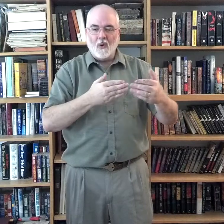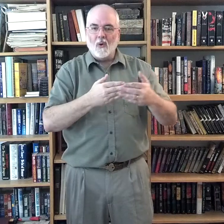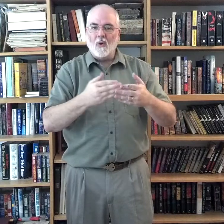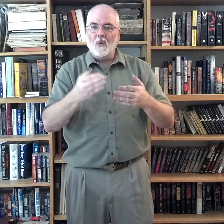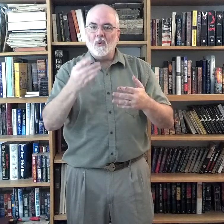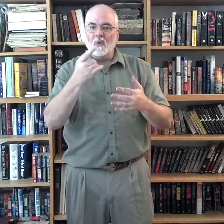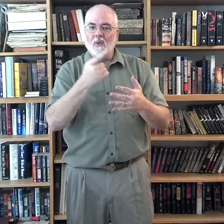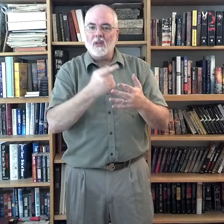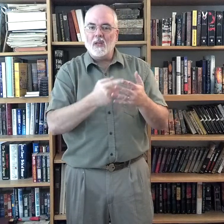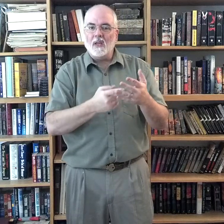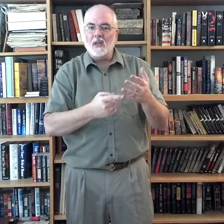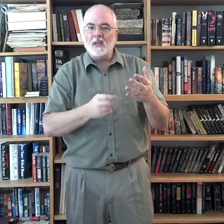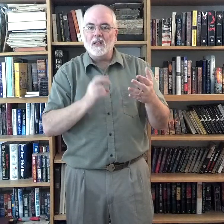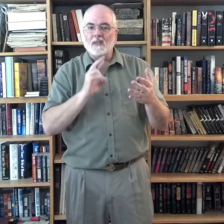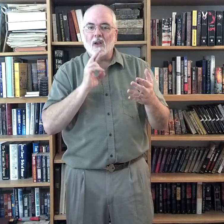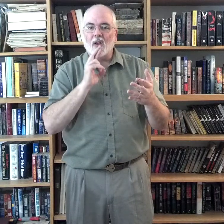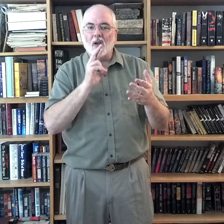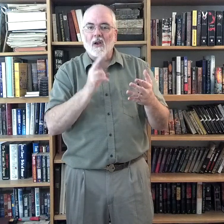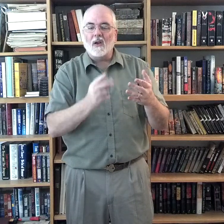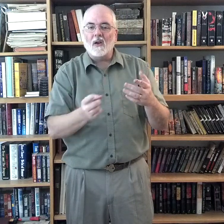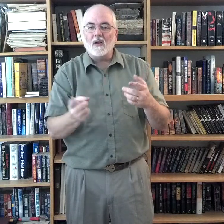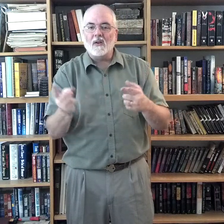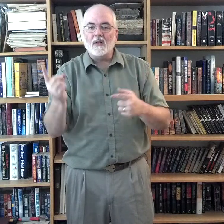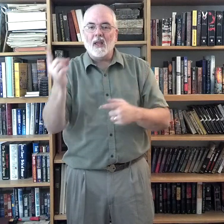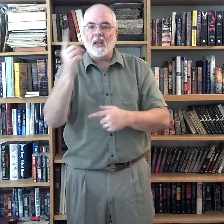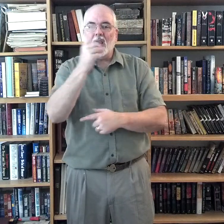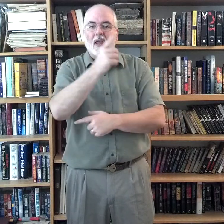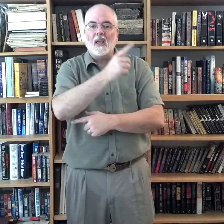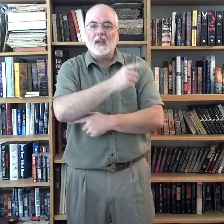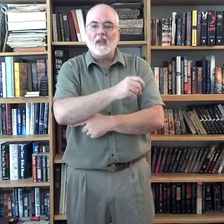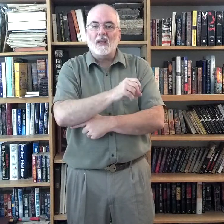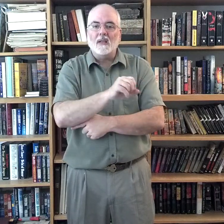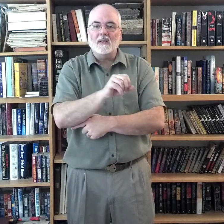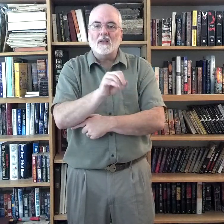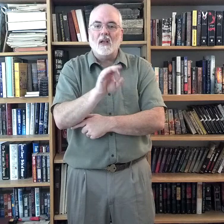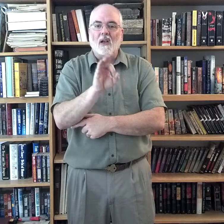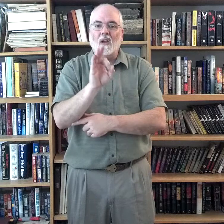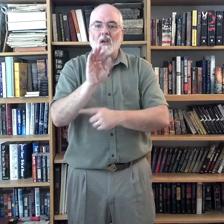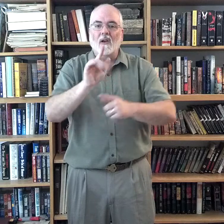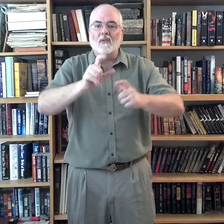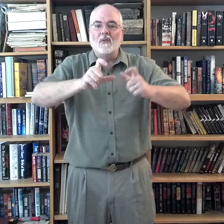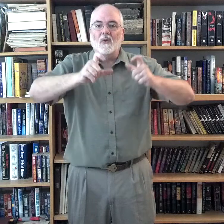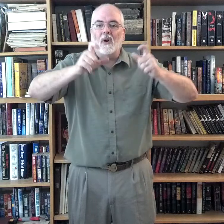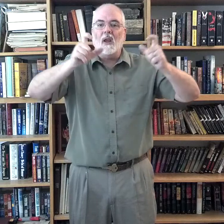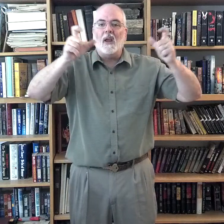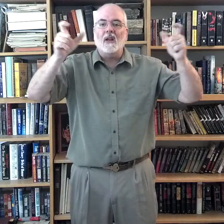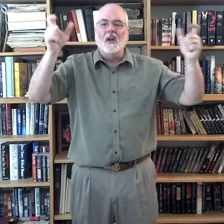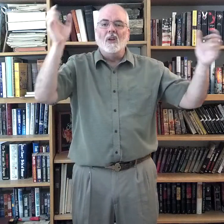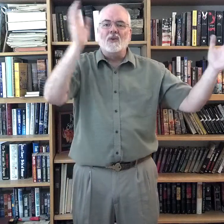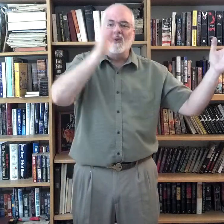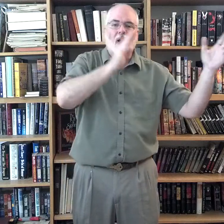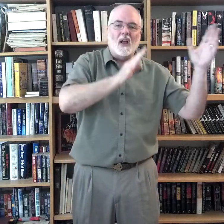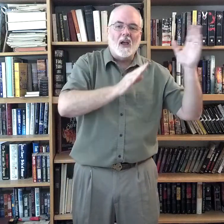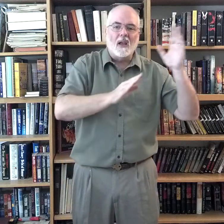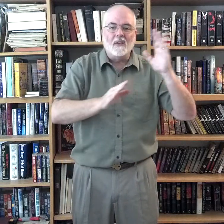these are days of great trial,